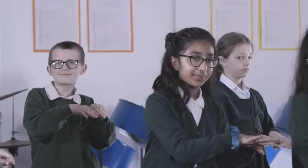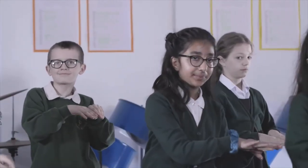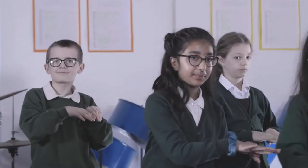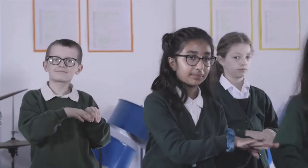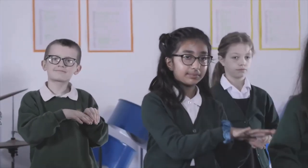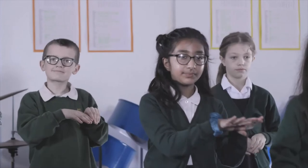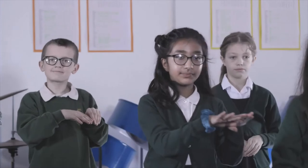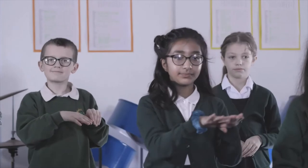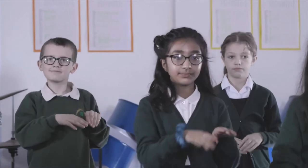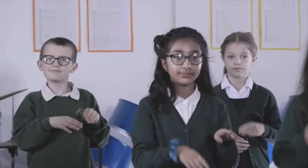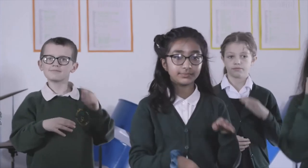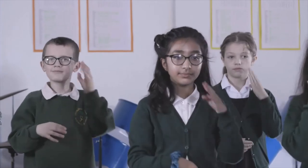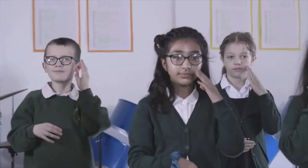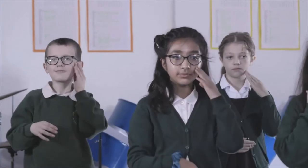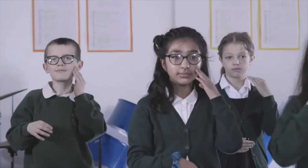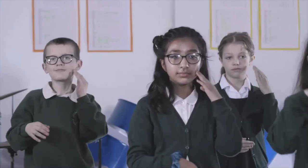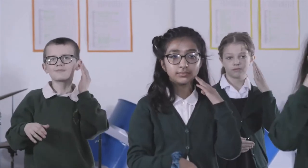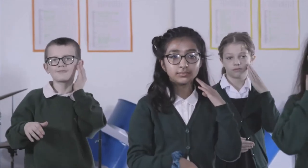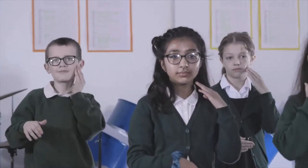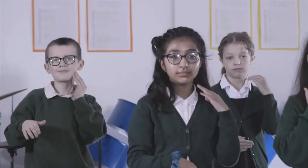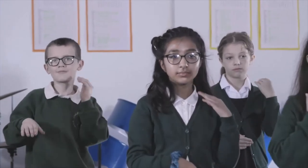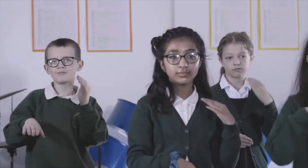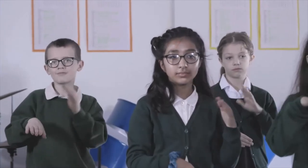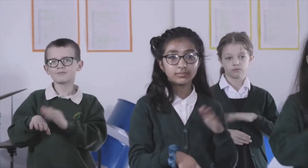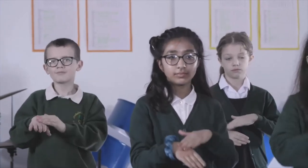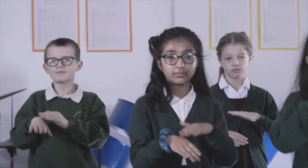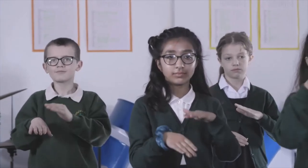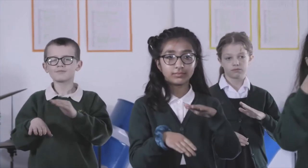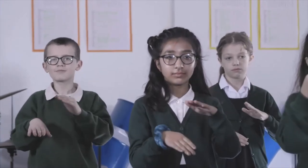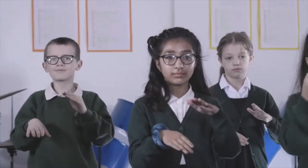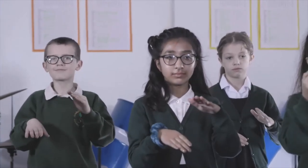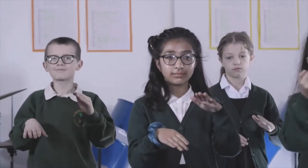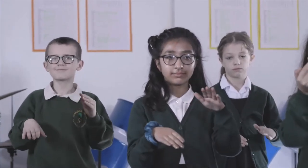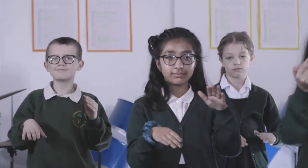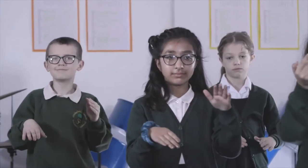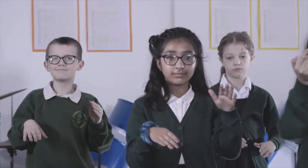No difference between white and black